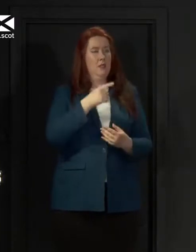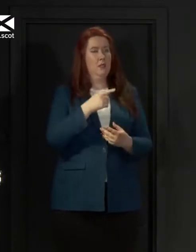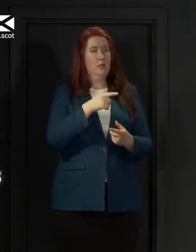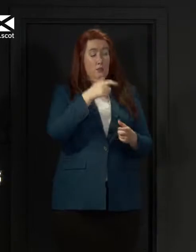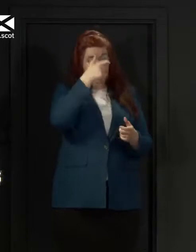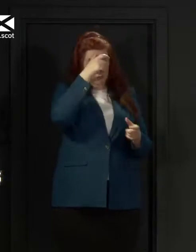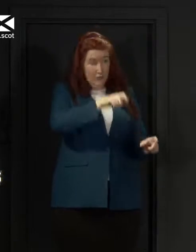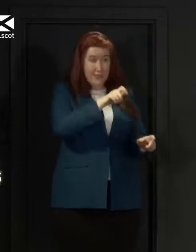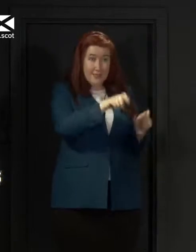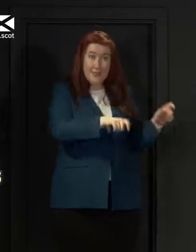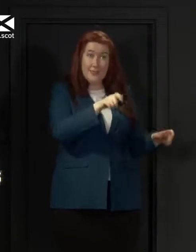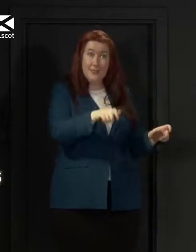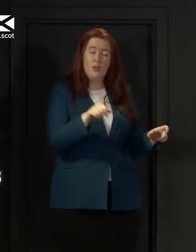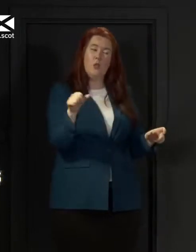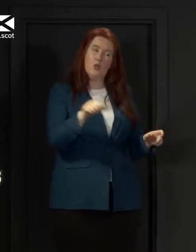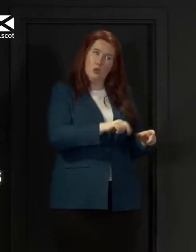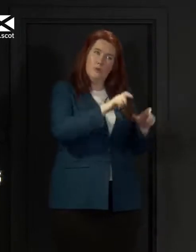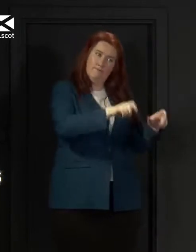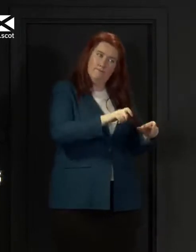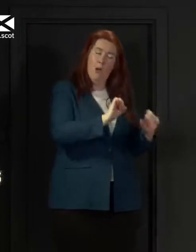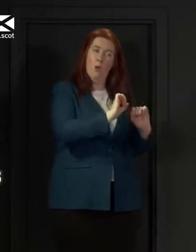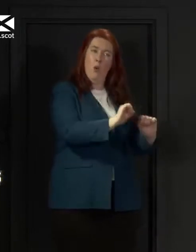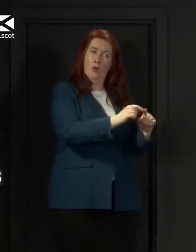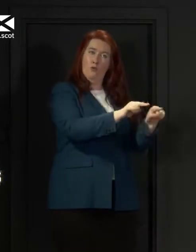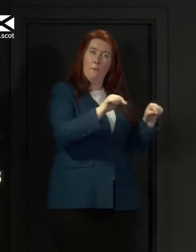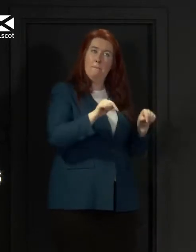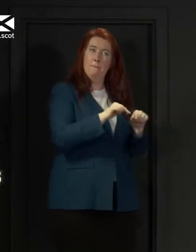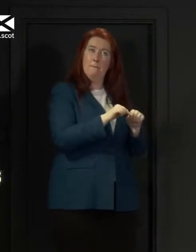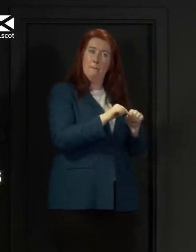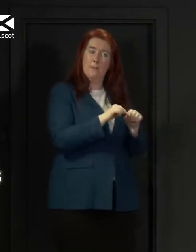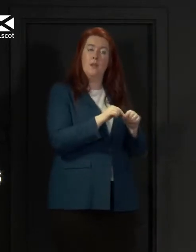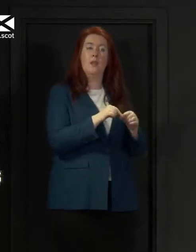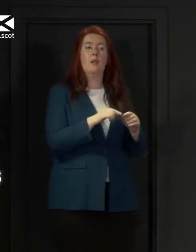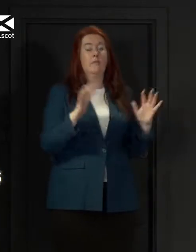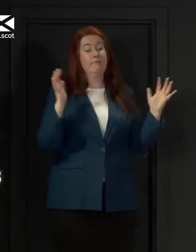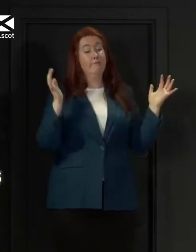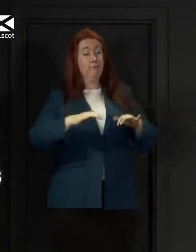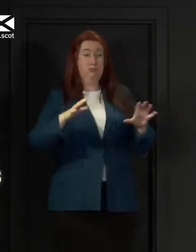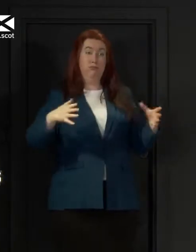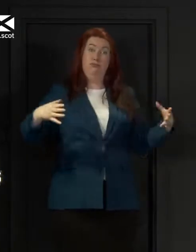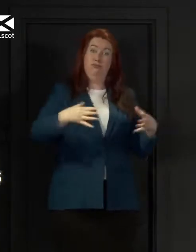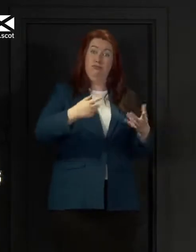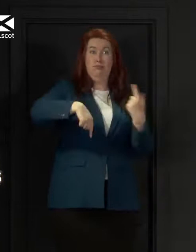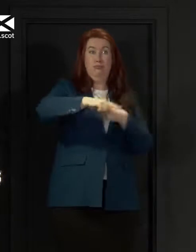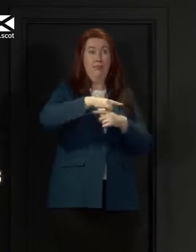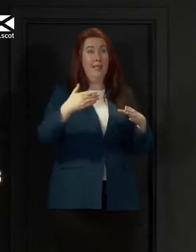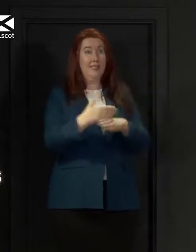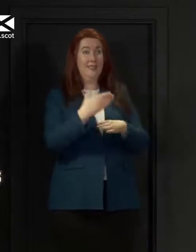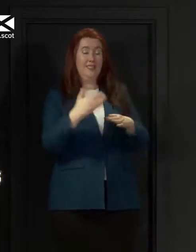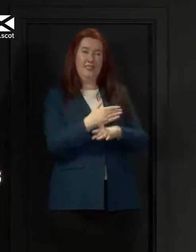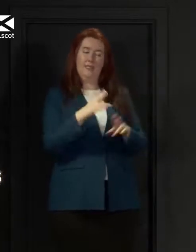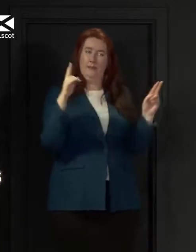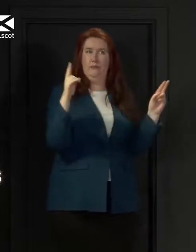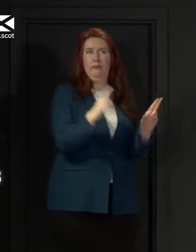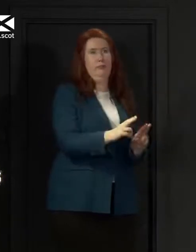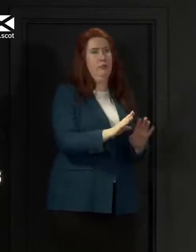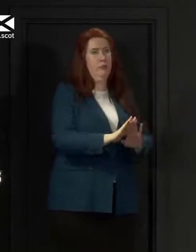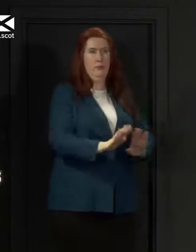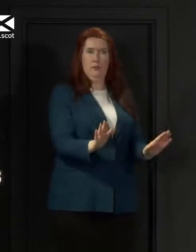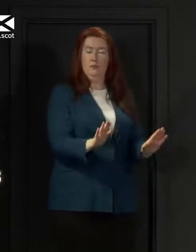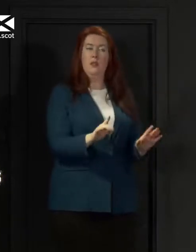significant amount of time in their own room the ending of communal activities including communal dining